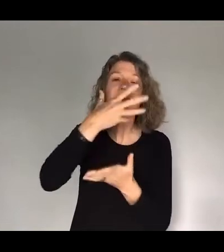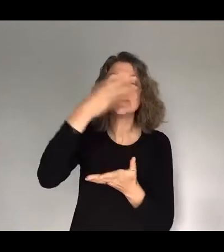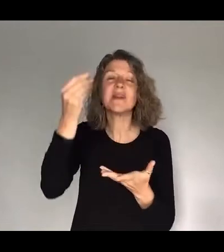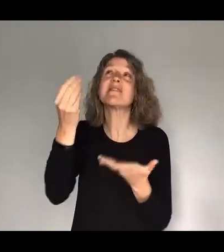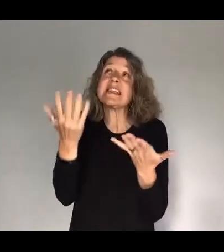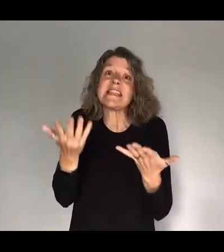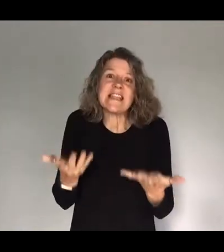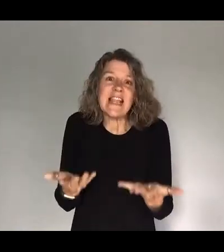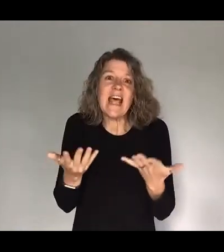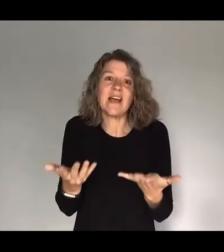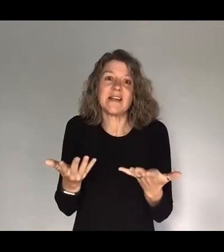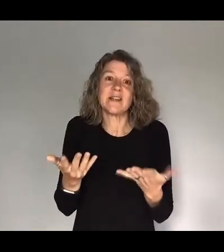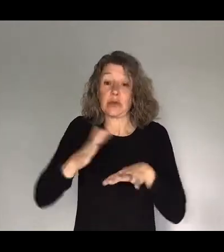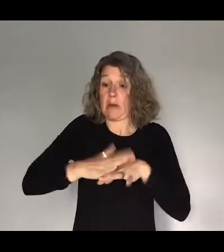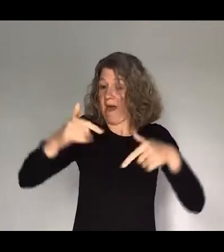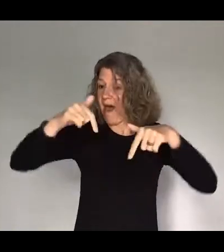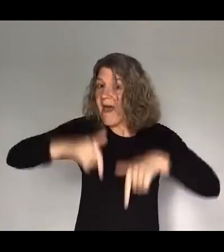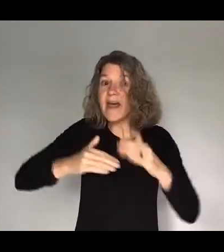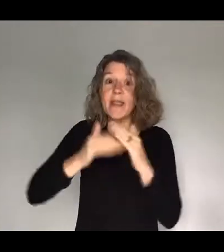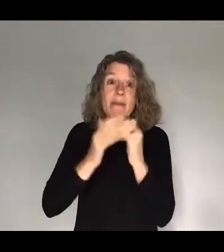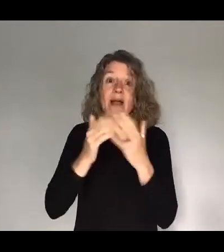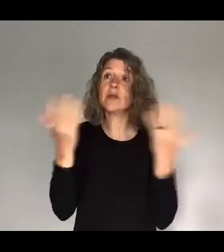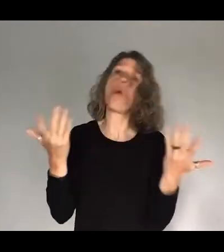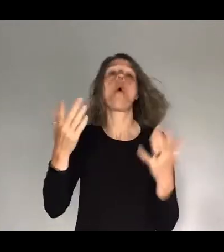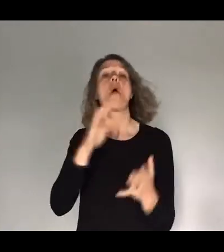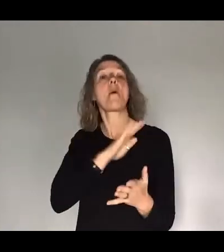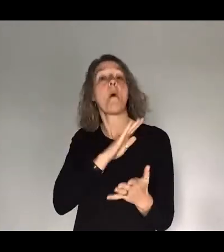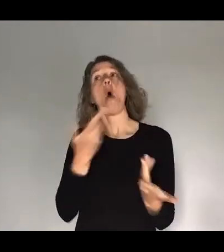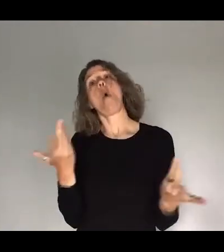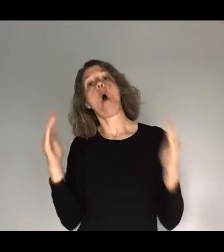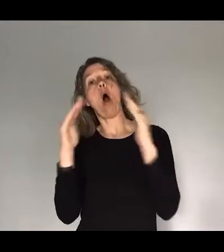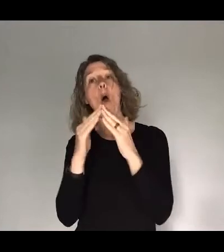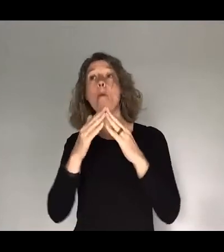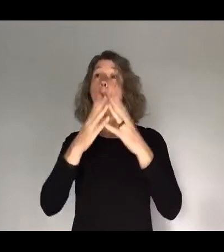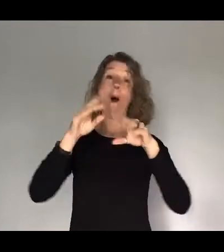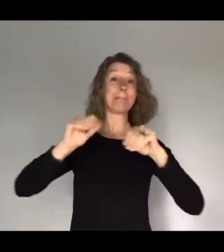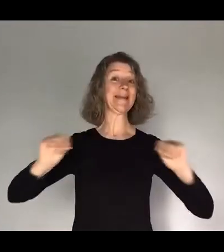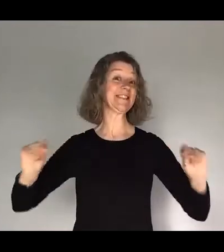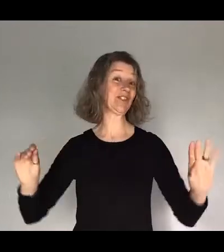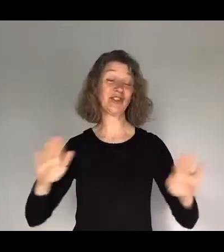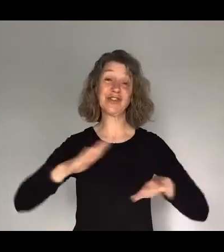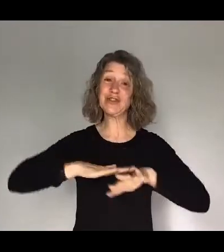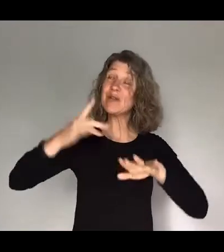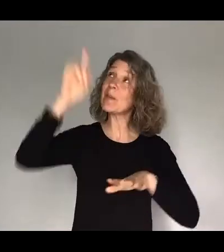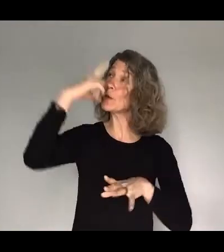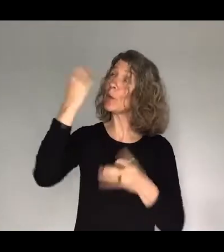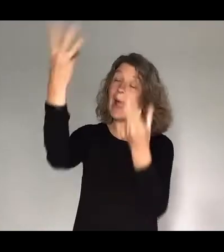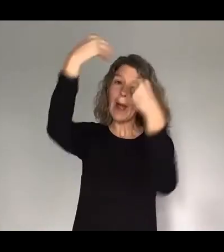here in the building or whether we're in a park or at home or on a beach, wherever we are, Lord, fill us with your Spirit. In Jesus' name I pray.